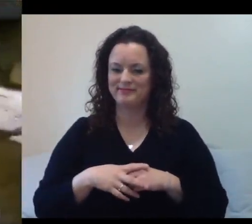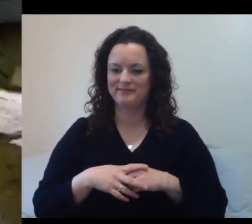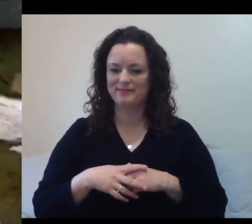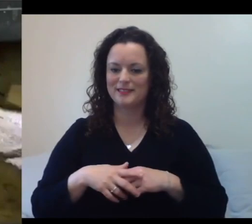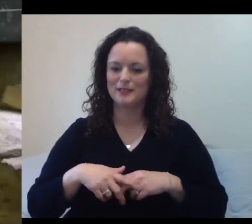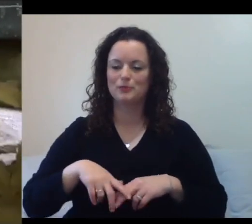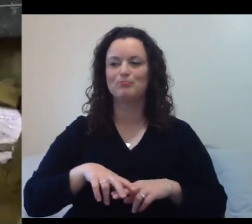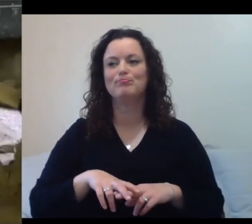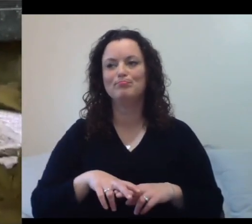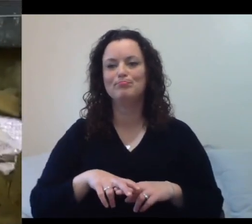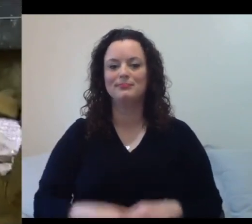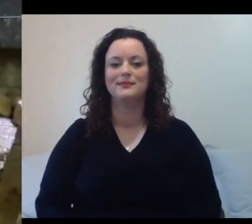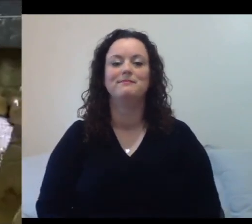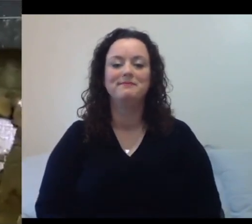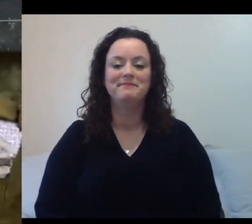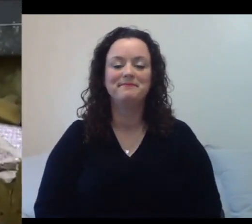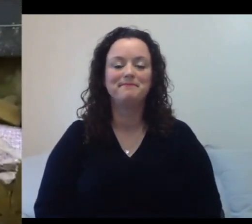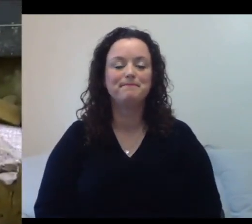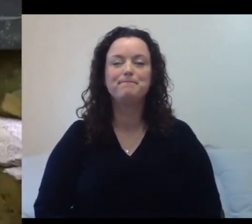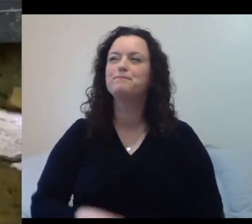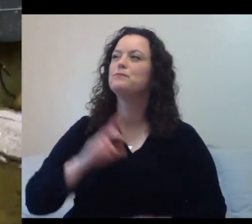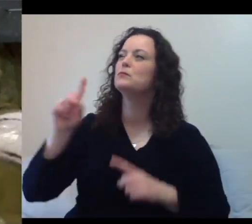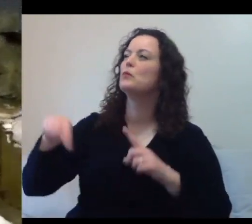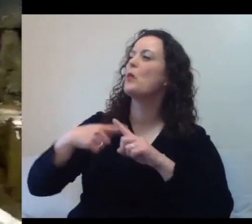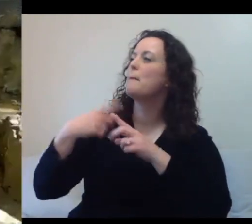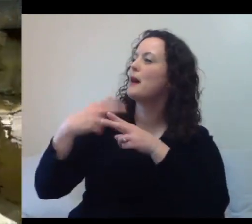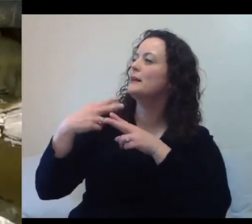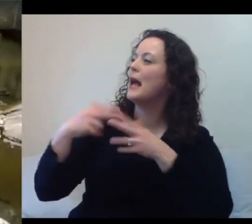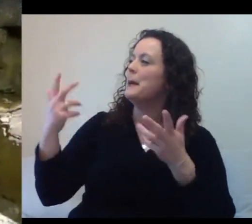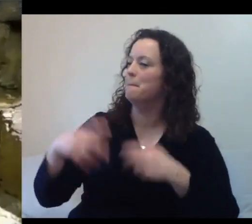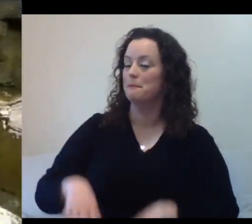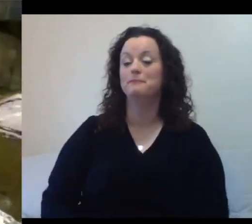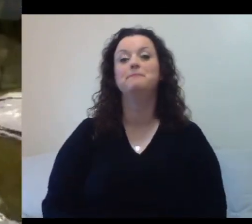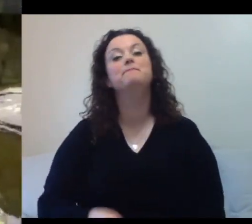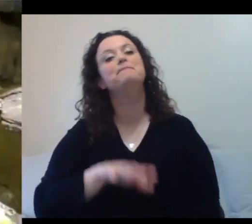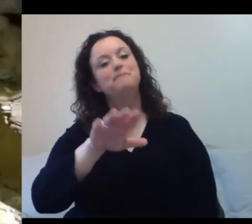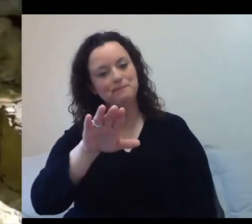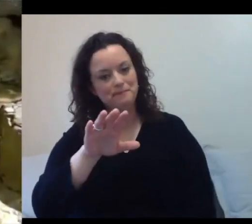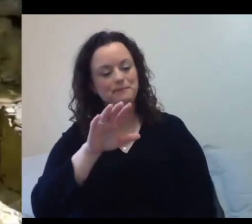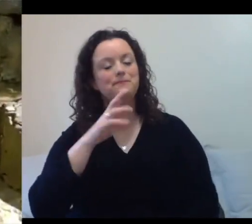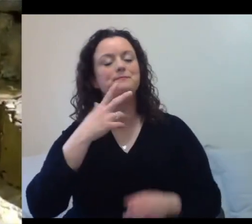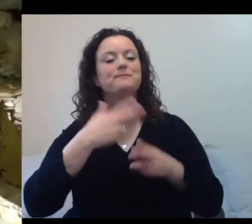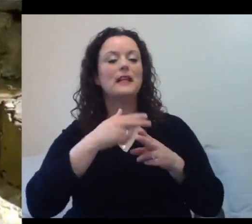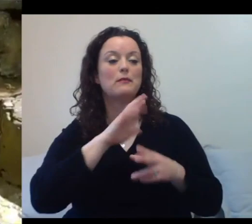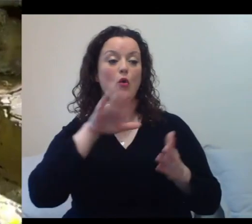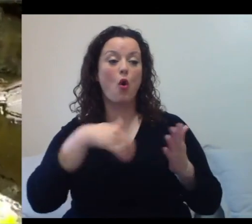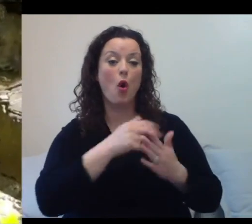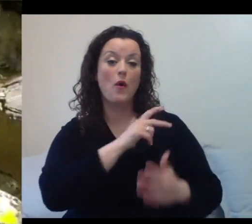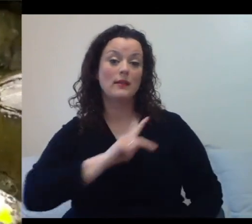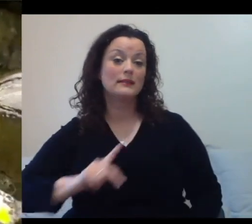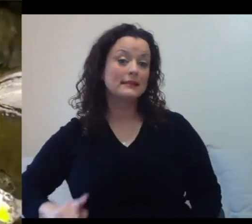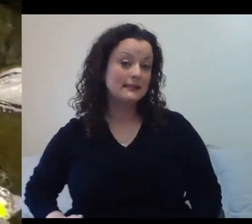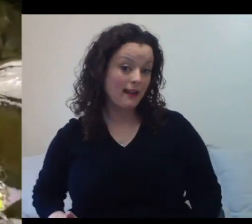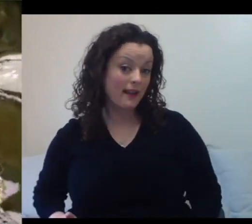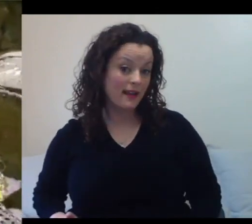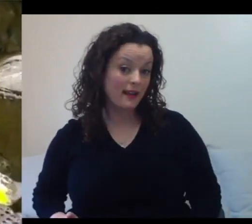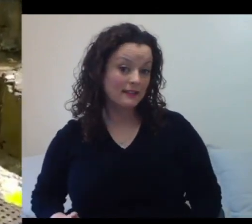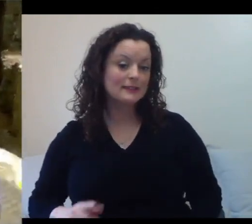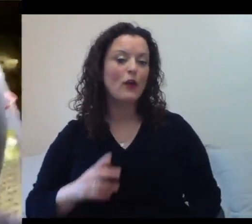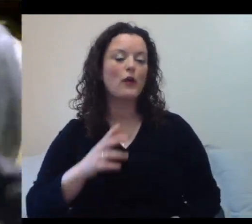What about their names? Their names. So, all of our kings of our clever king puns. So, again, this guy's named Berger.